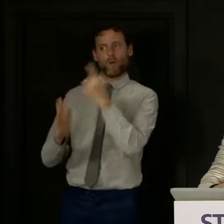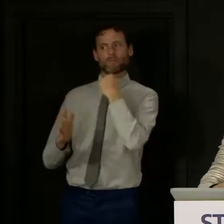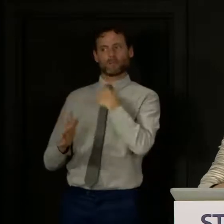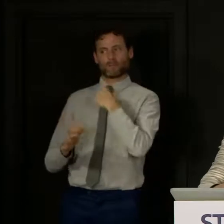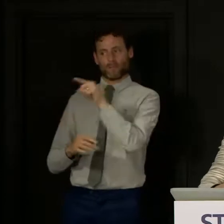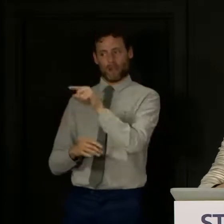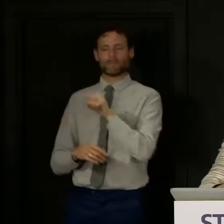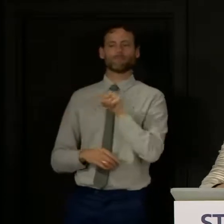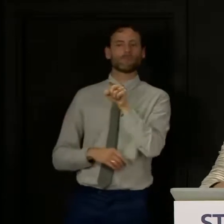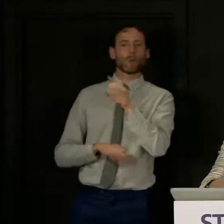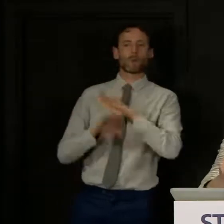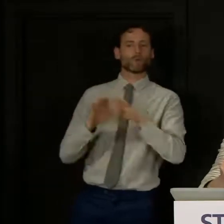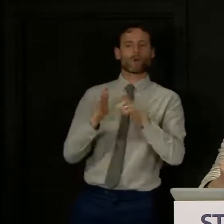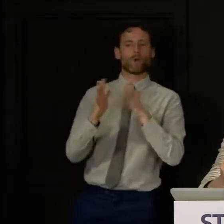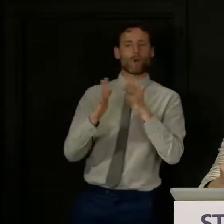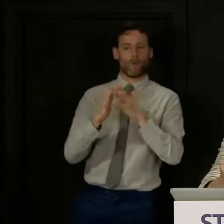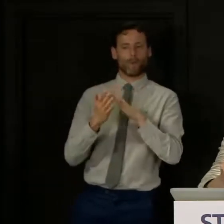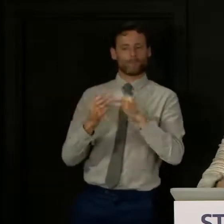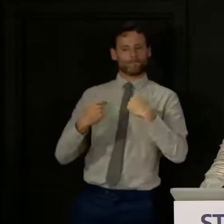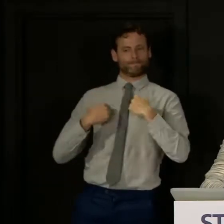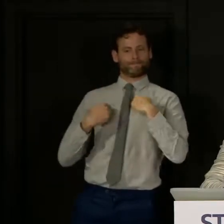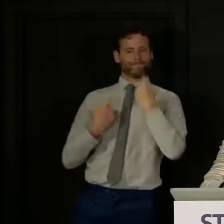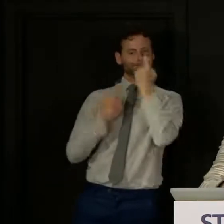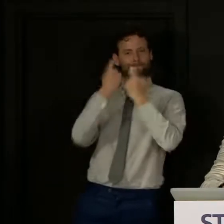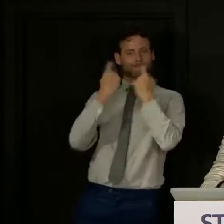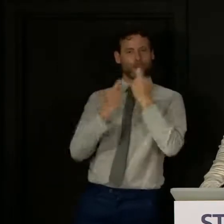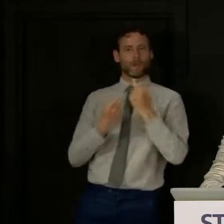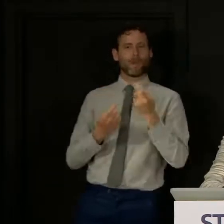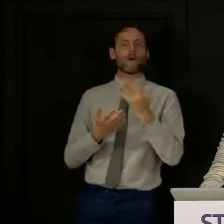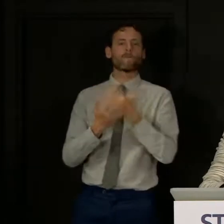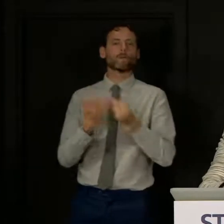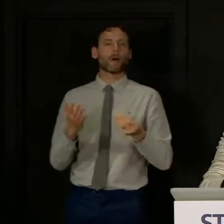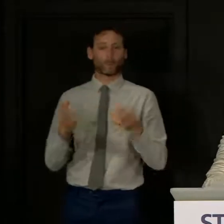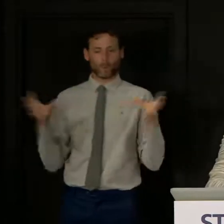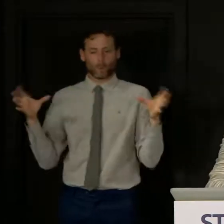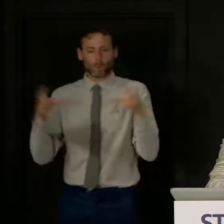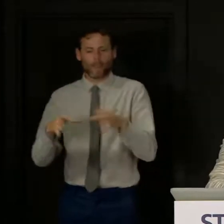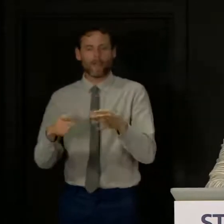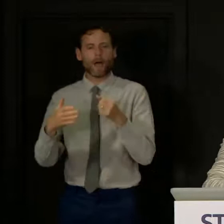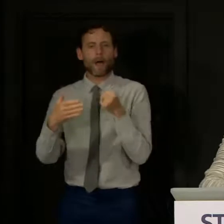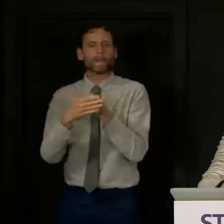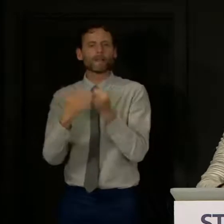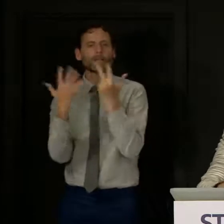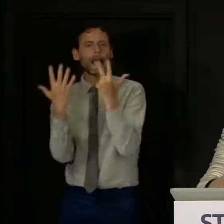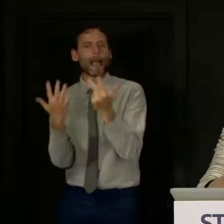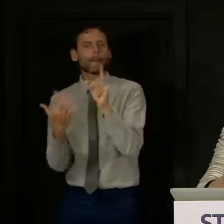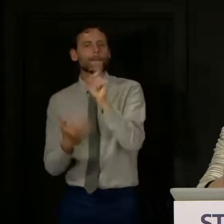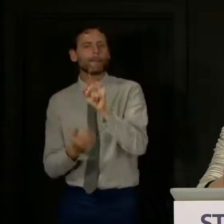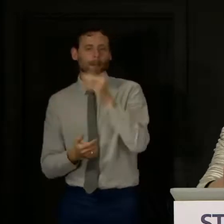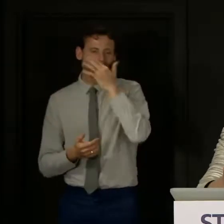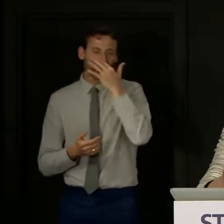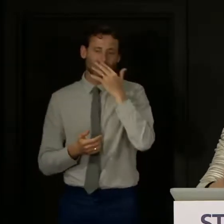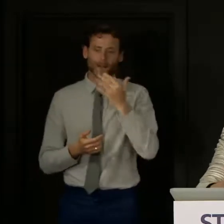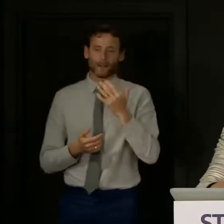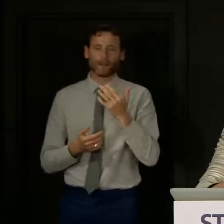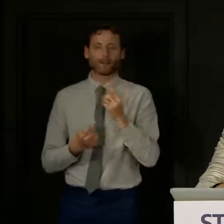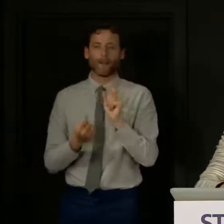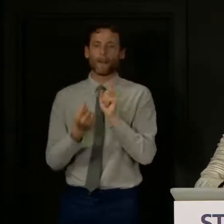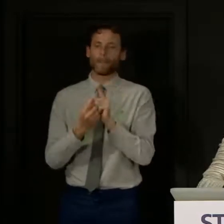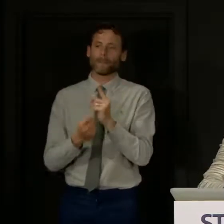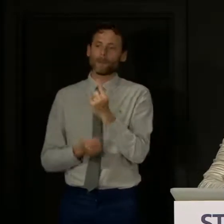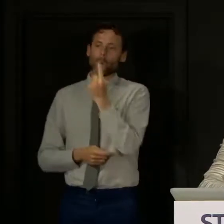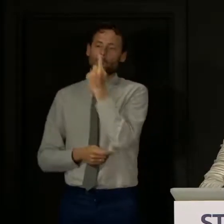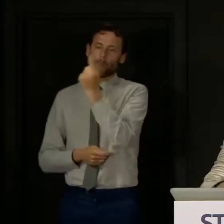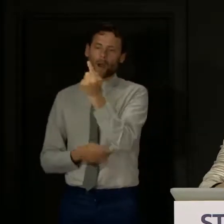five mile rule, the keeping to a maximum of eight people, you know, one household at a time and one per day.